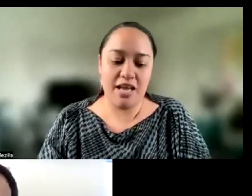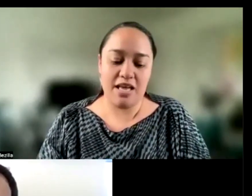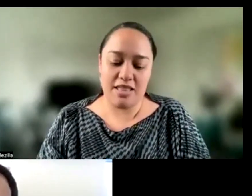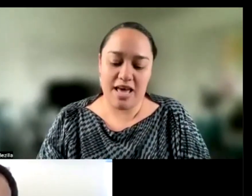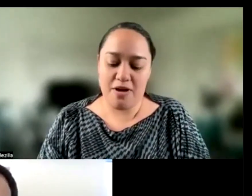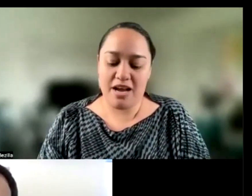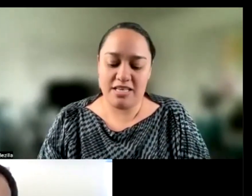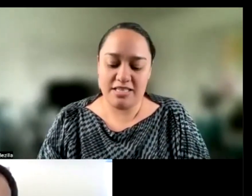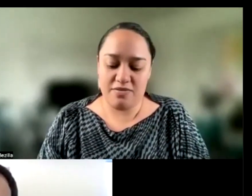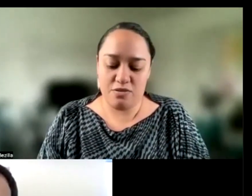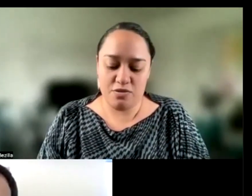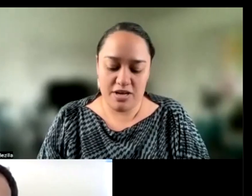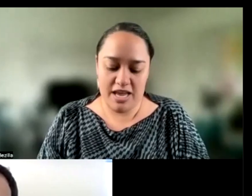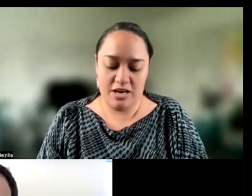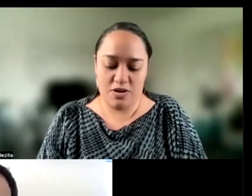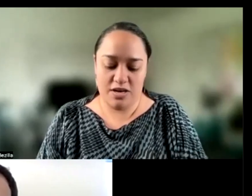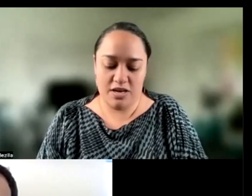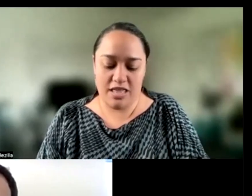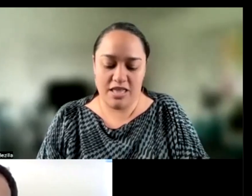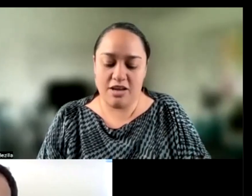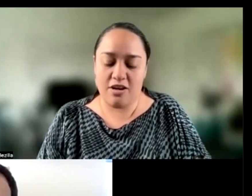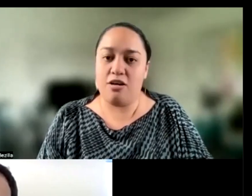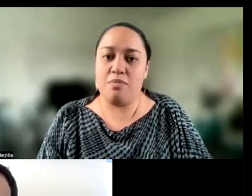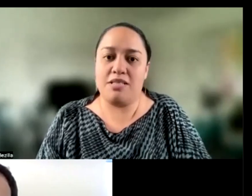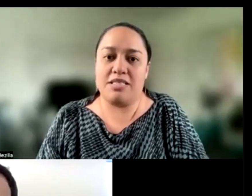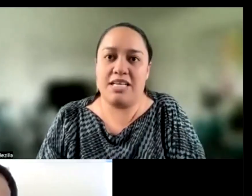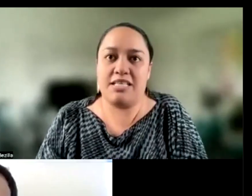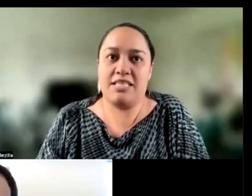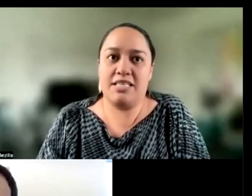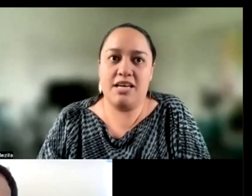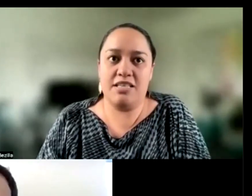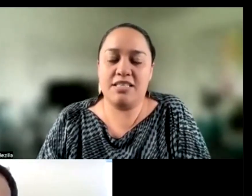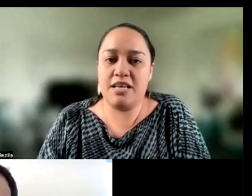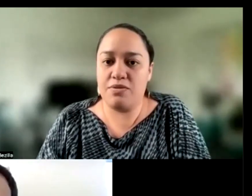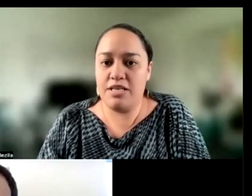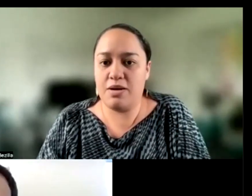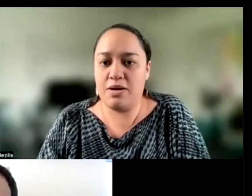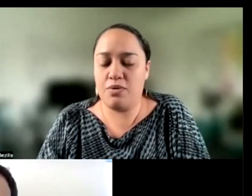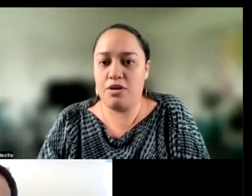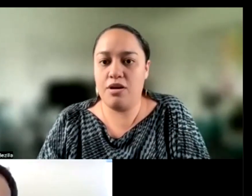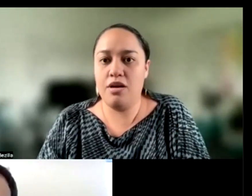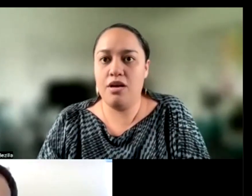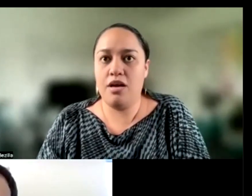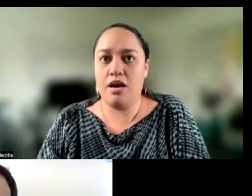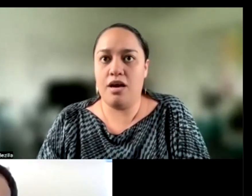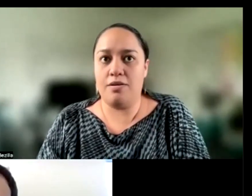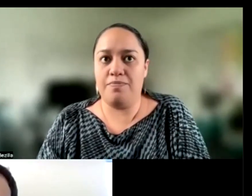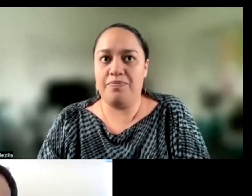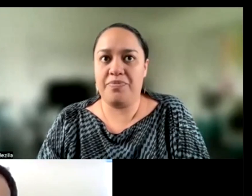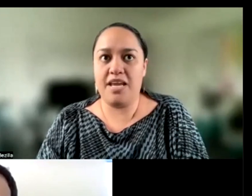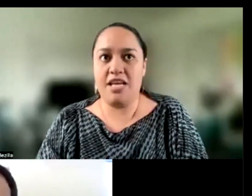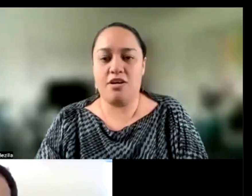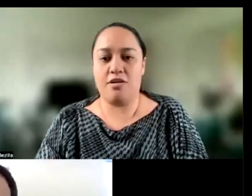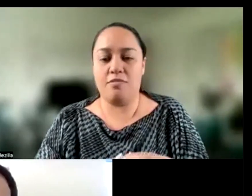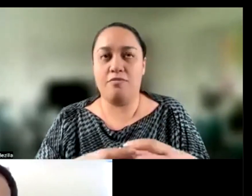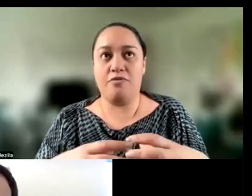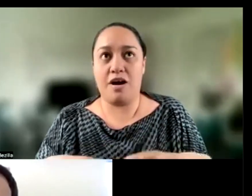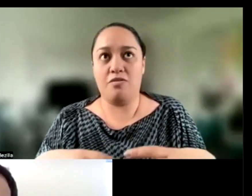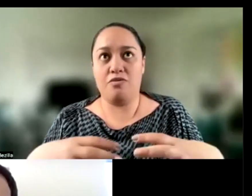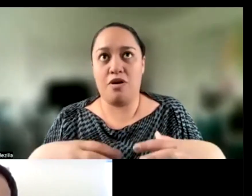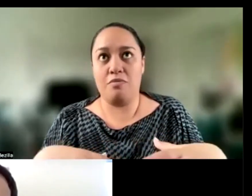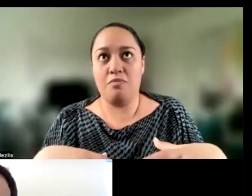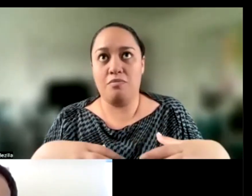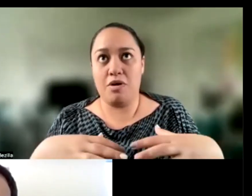but that practice of Ahuaheinua I think there are about six uh discoveries that were um either